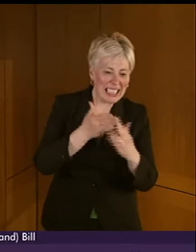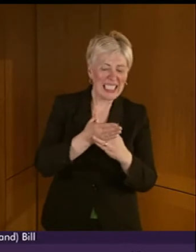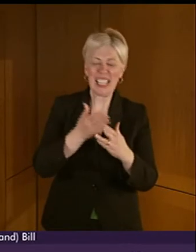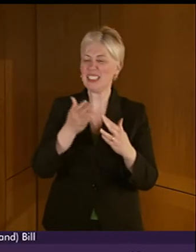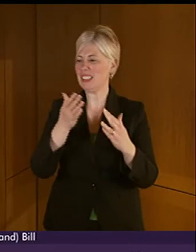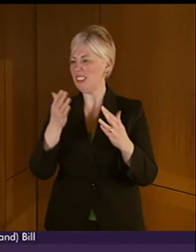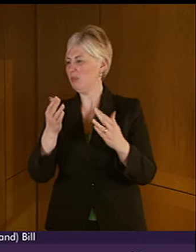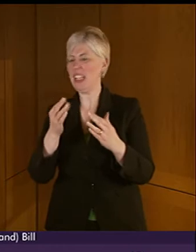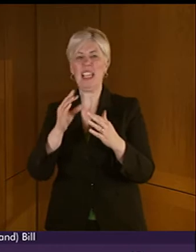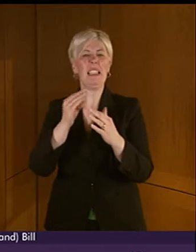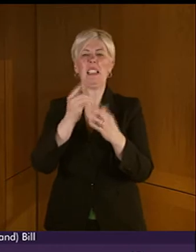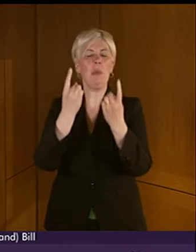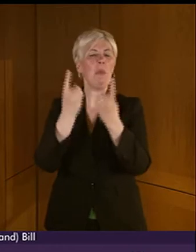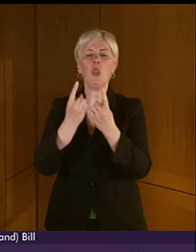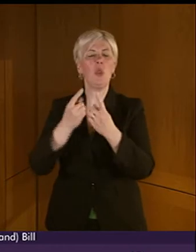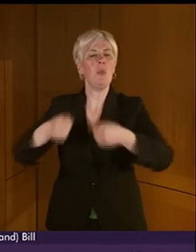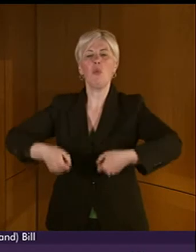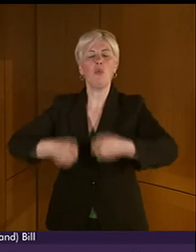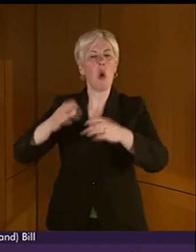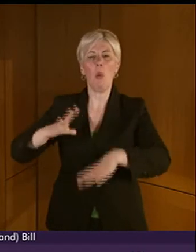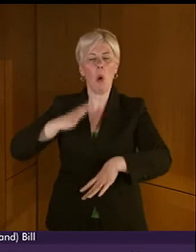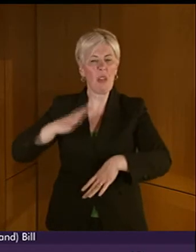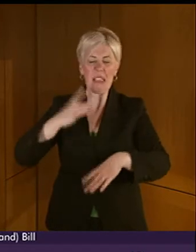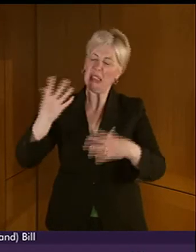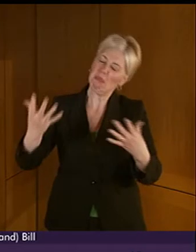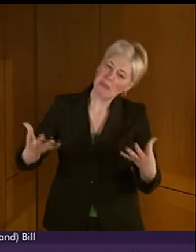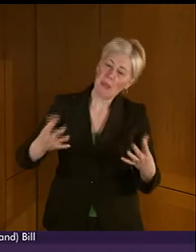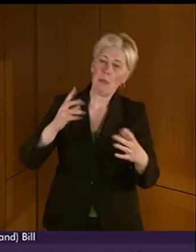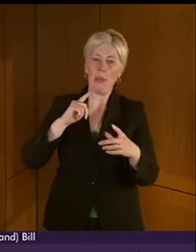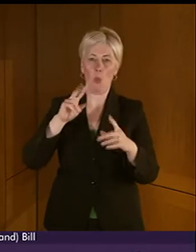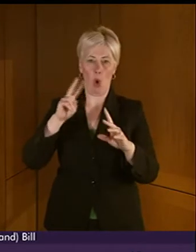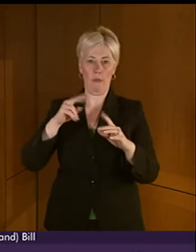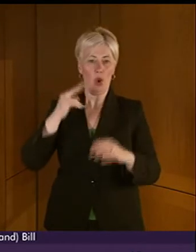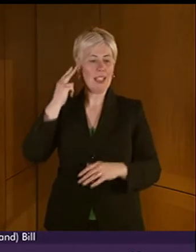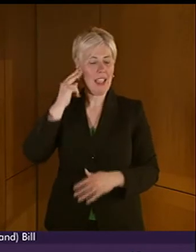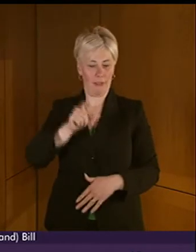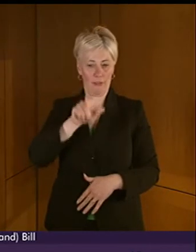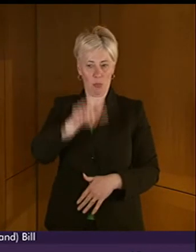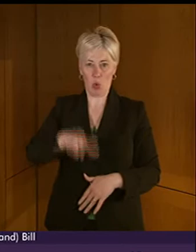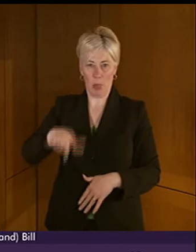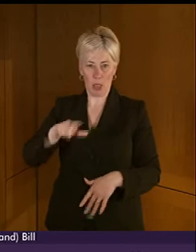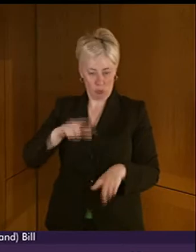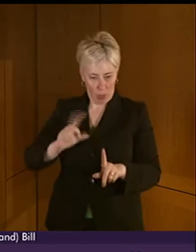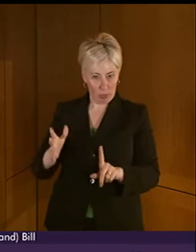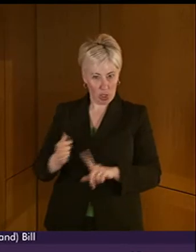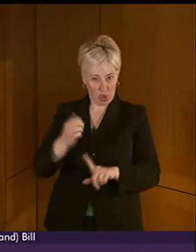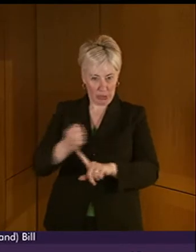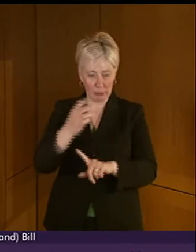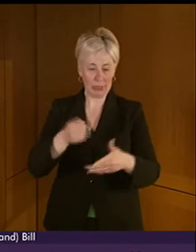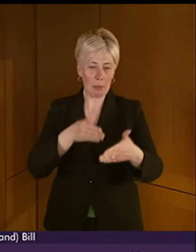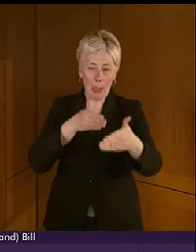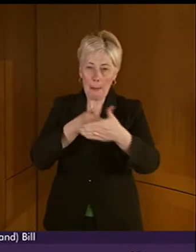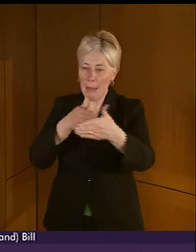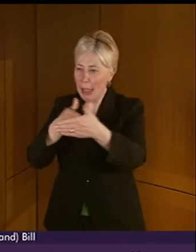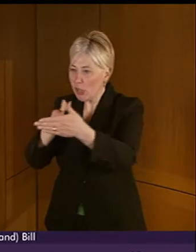McMahon related in terms of the attainment levels in education, some of the barriers to